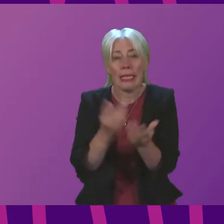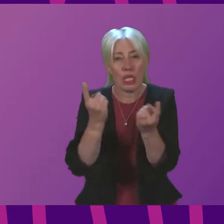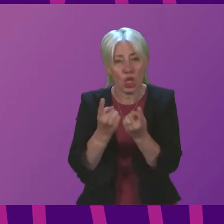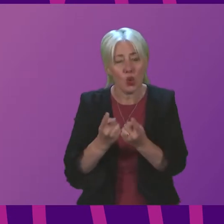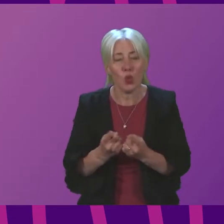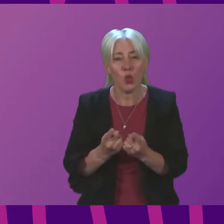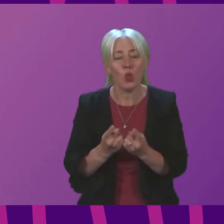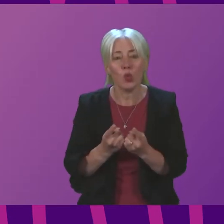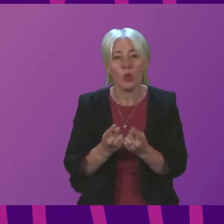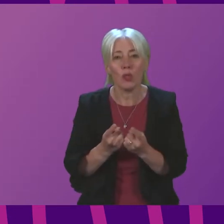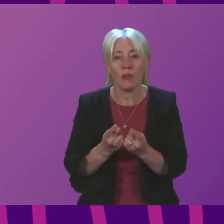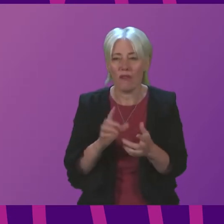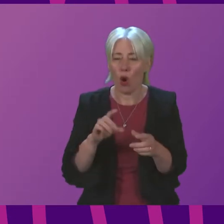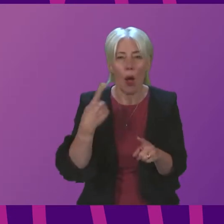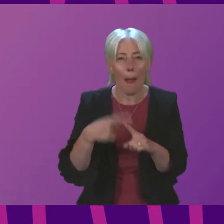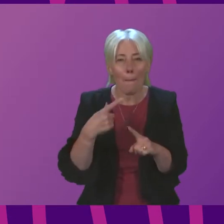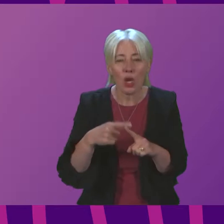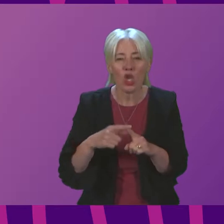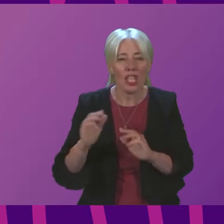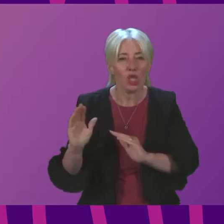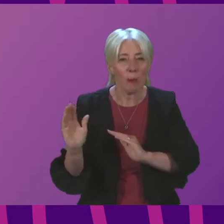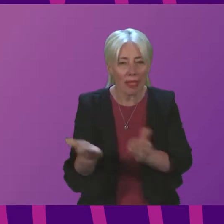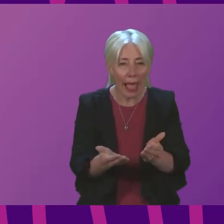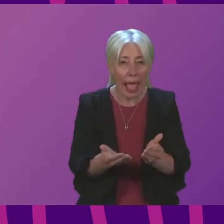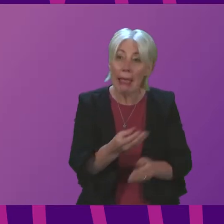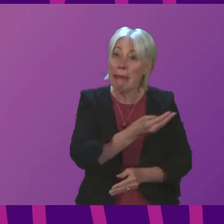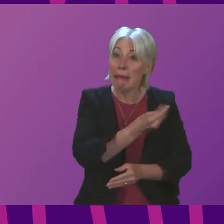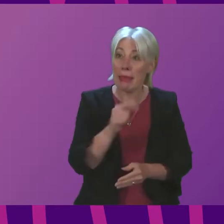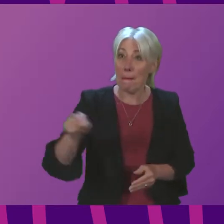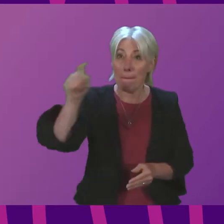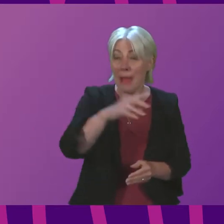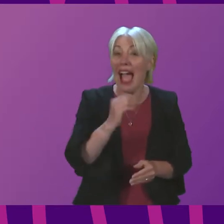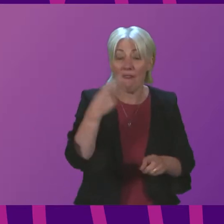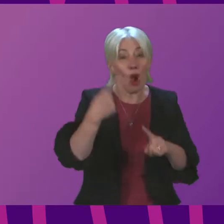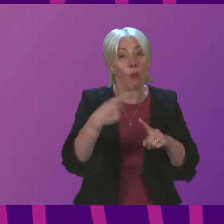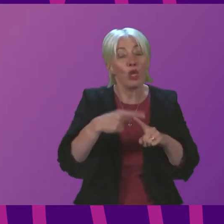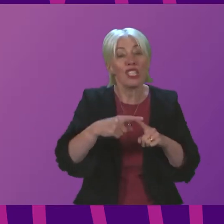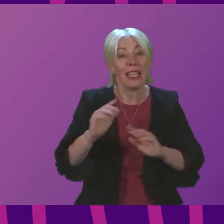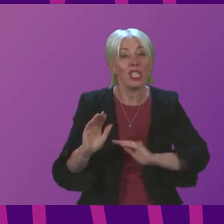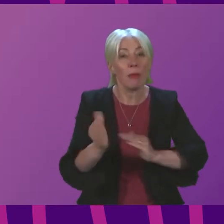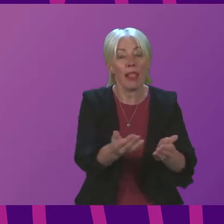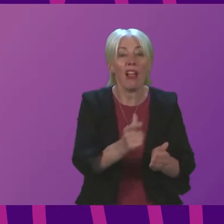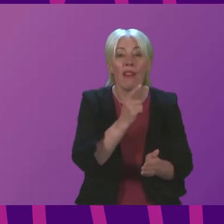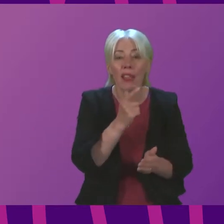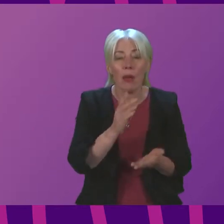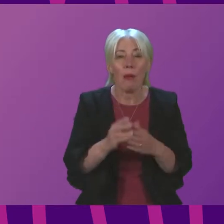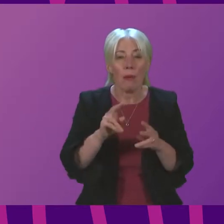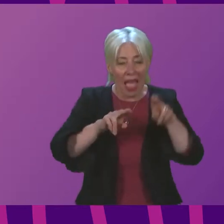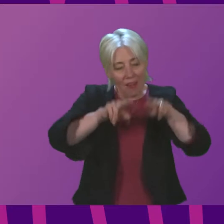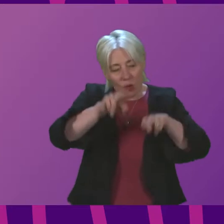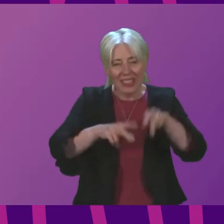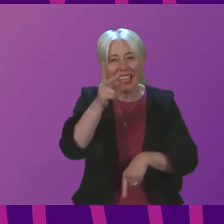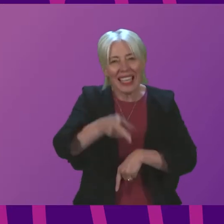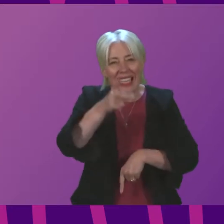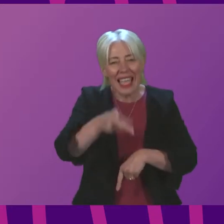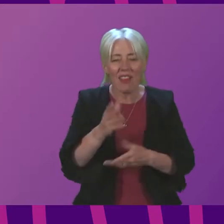about emergency supply many of these ventures have emergency supplies available to them that these are reassessed as part of the work of